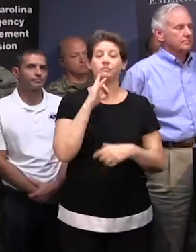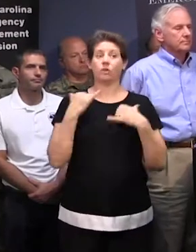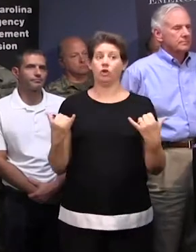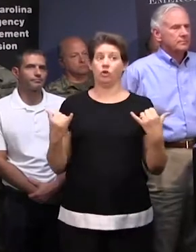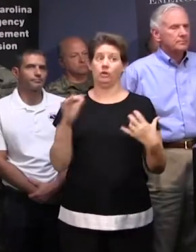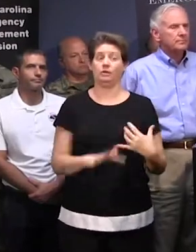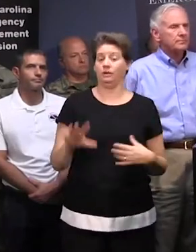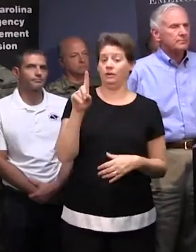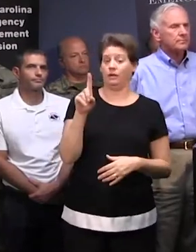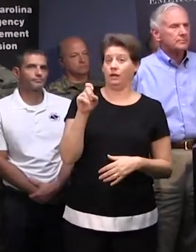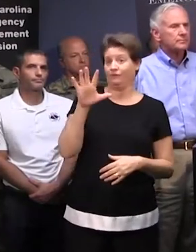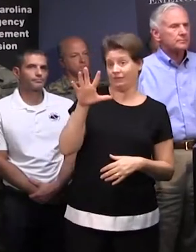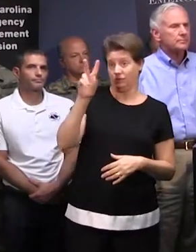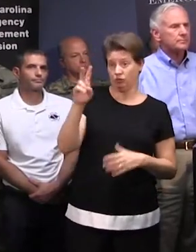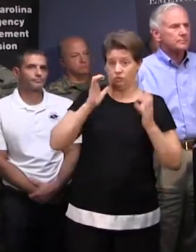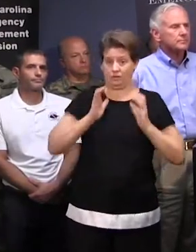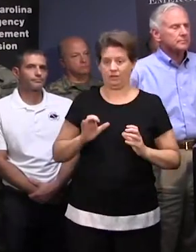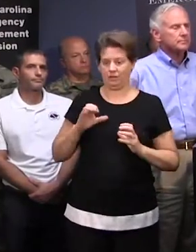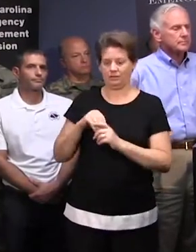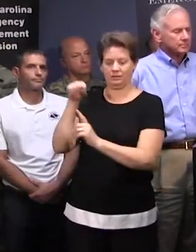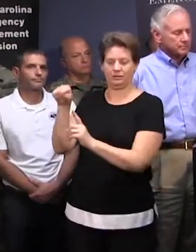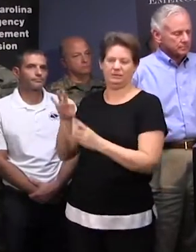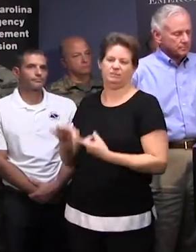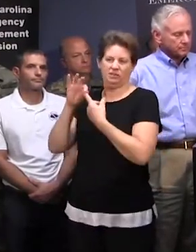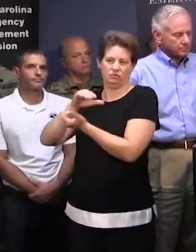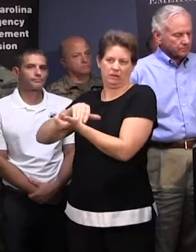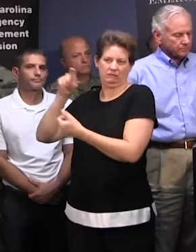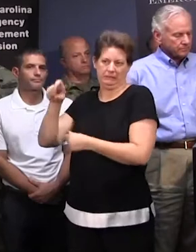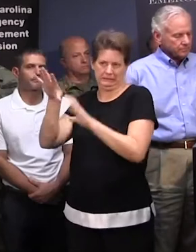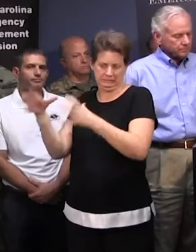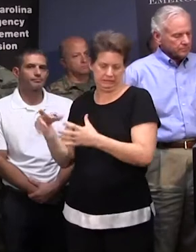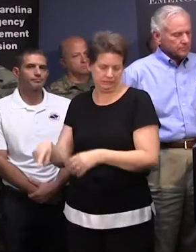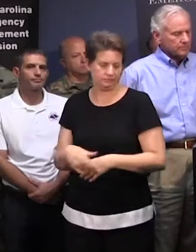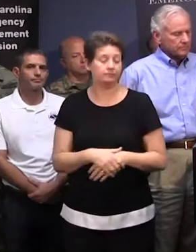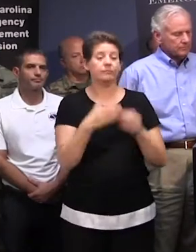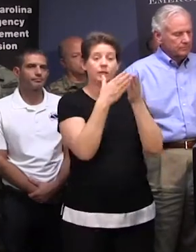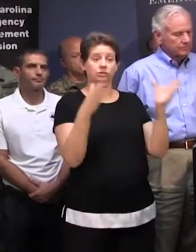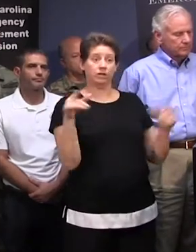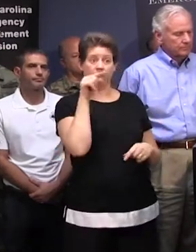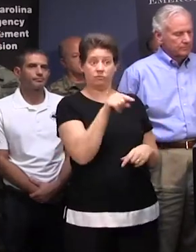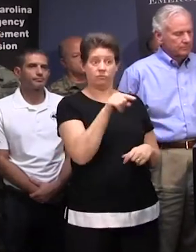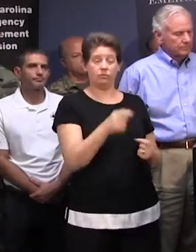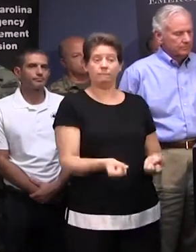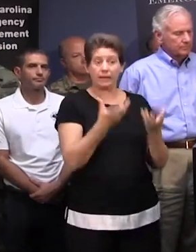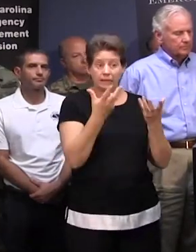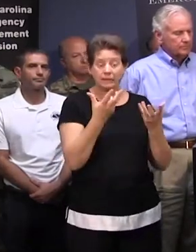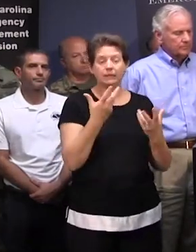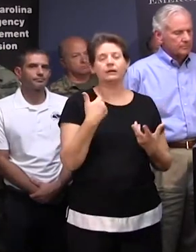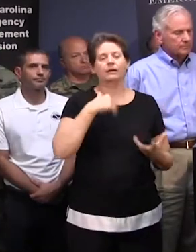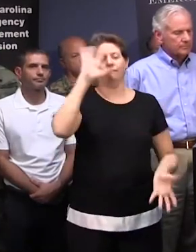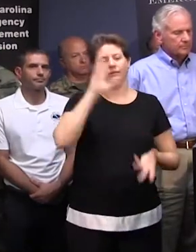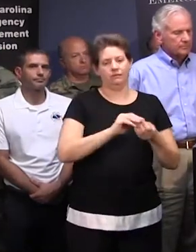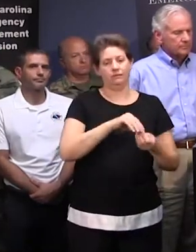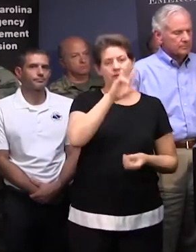152 clients in the special medical needs shelters. In our general population shelters, we have a